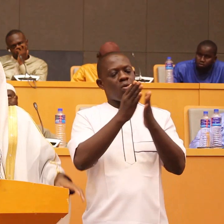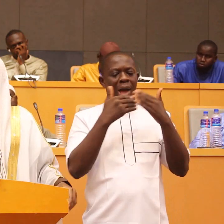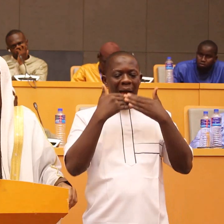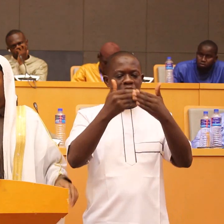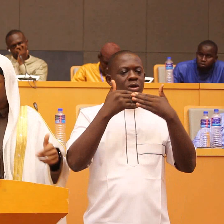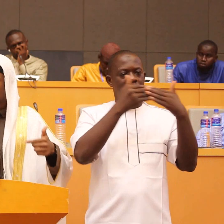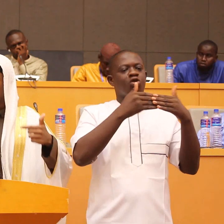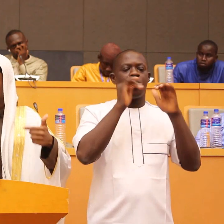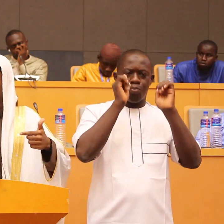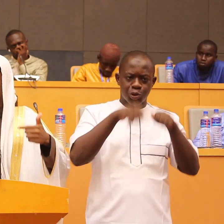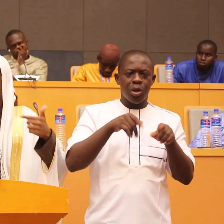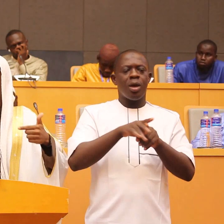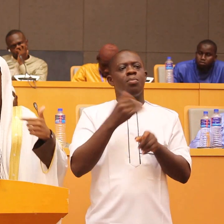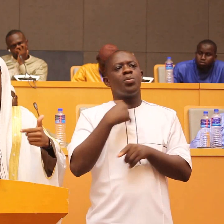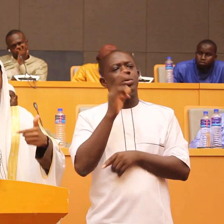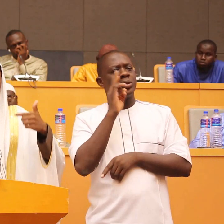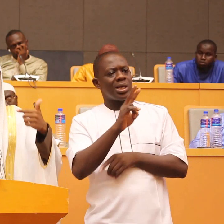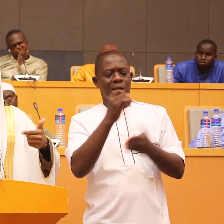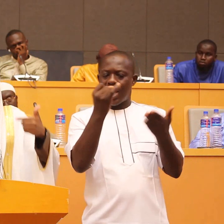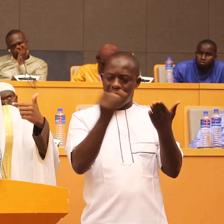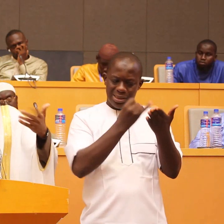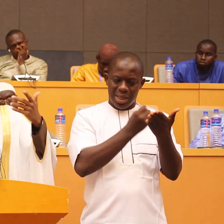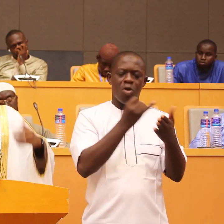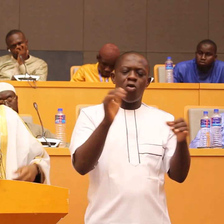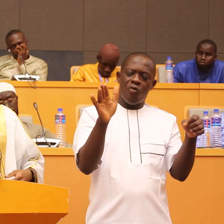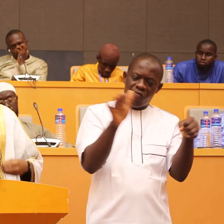see it in you let them see that islam is full of